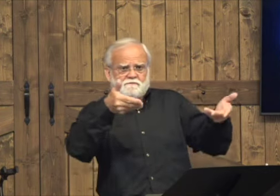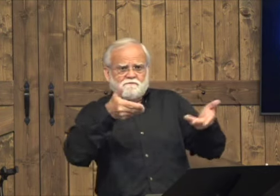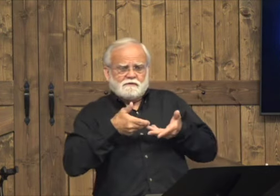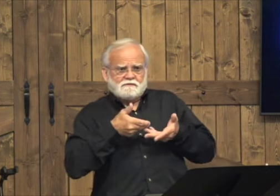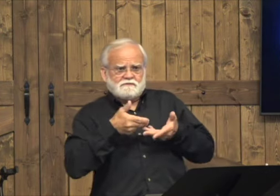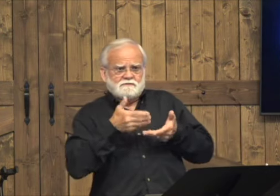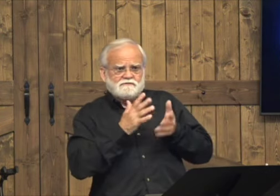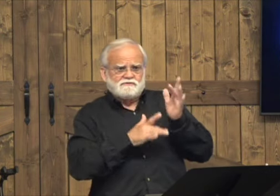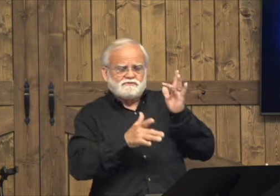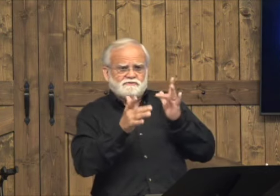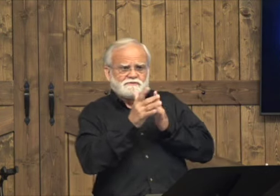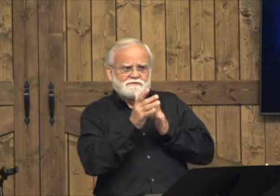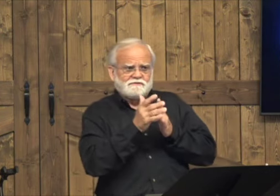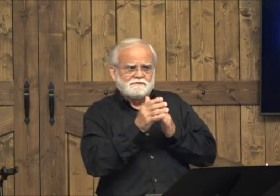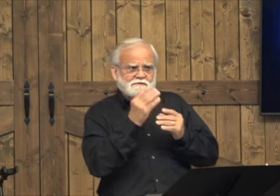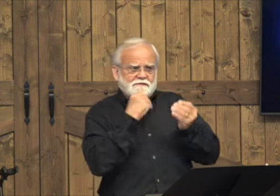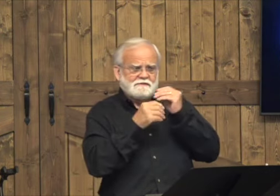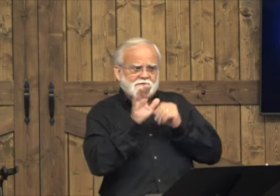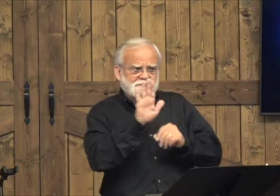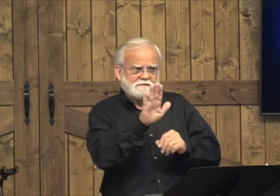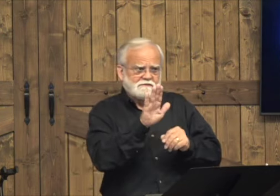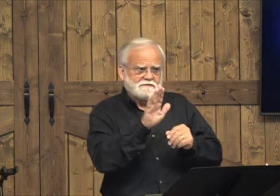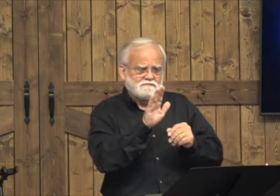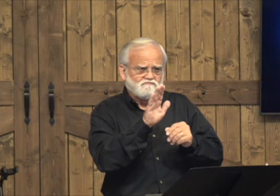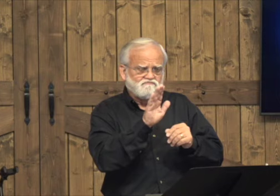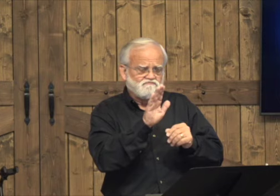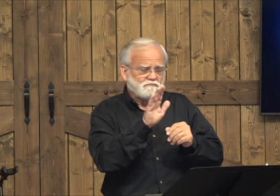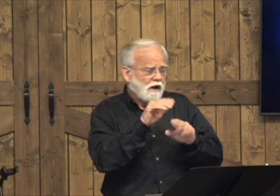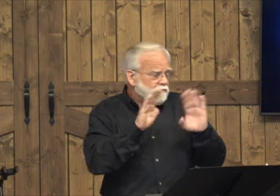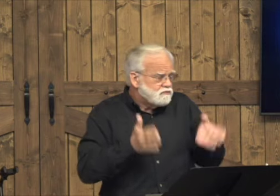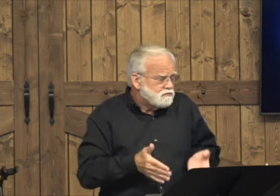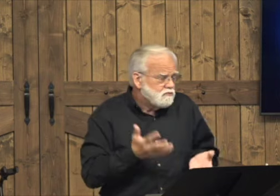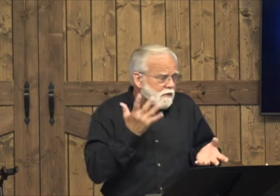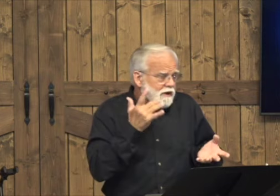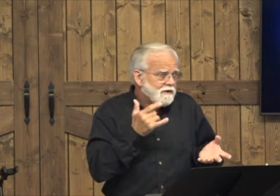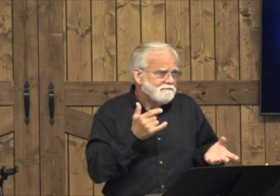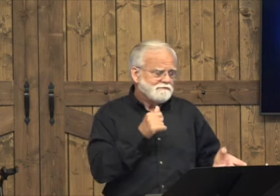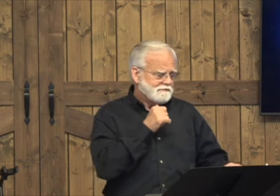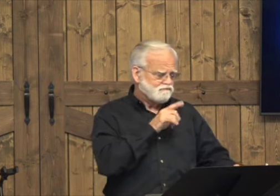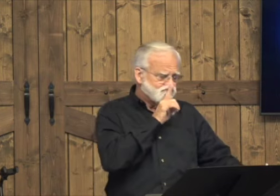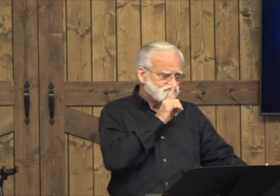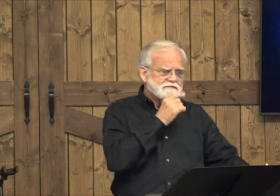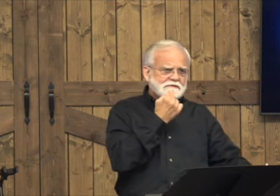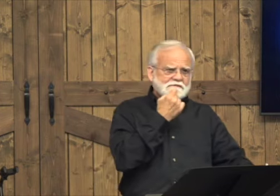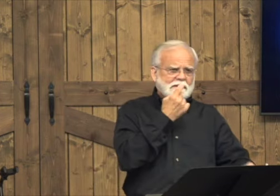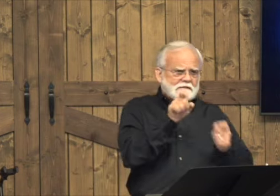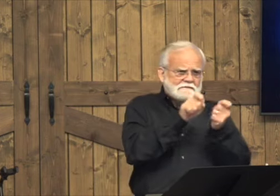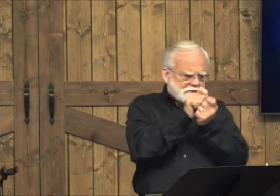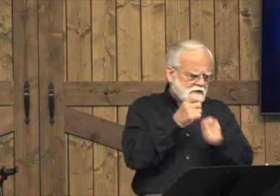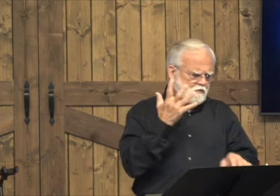Why the Pharisee invited Jesus to his house? It doesn't really say.